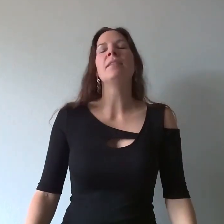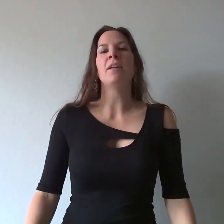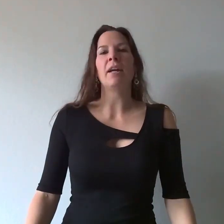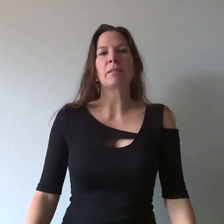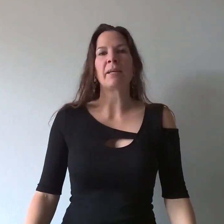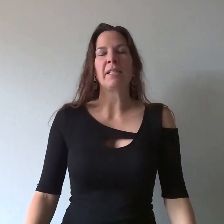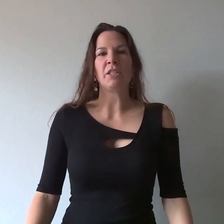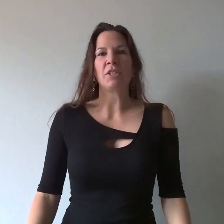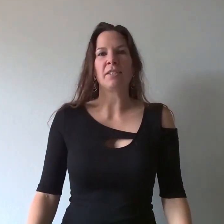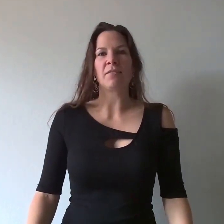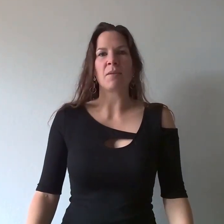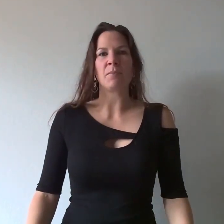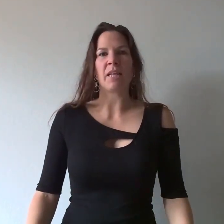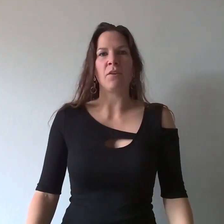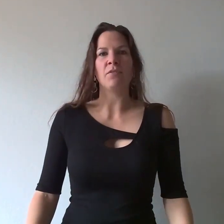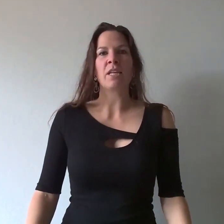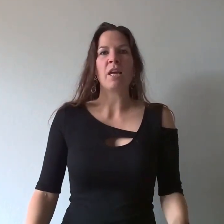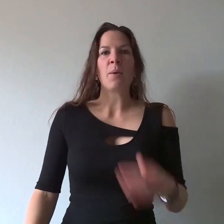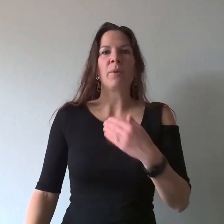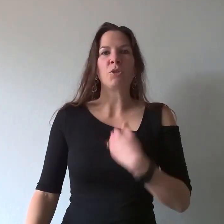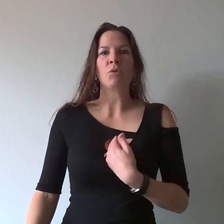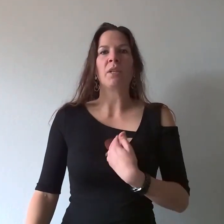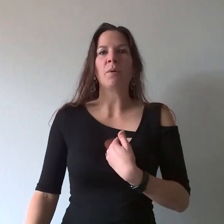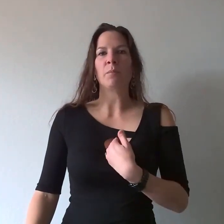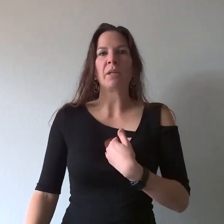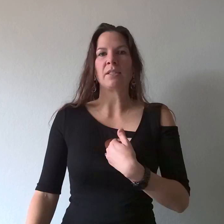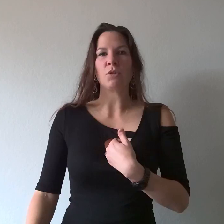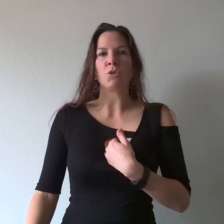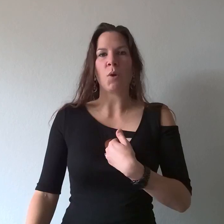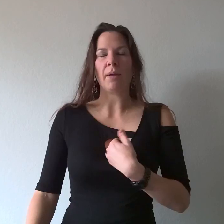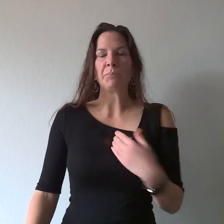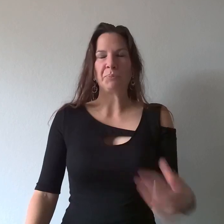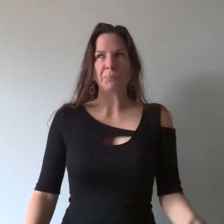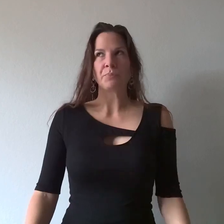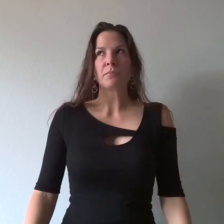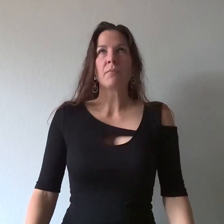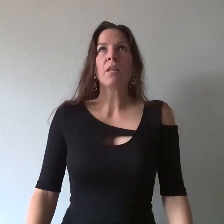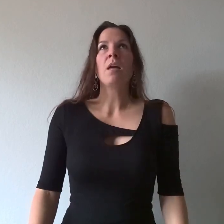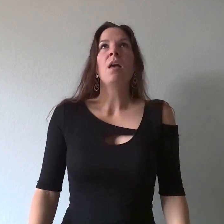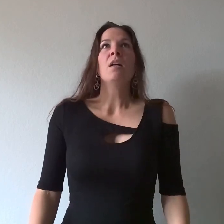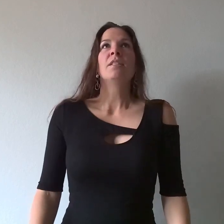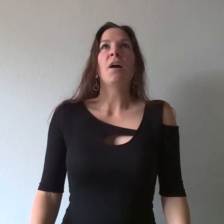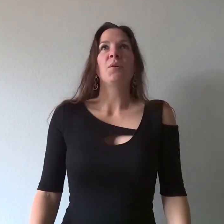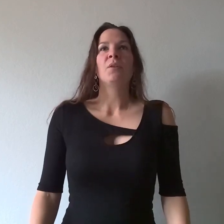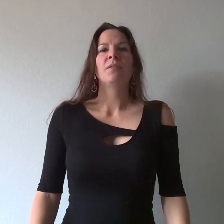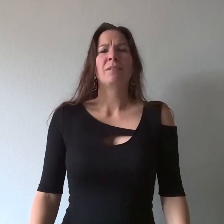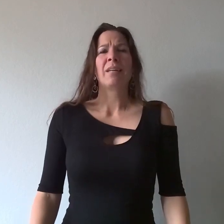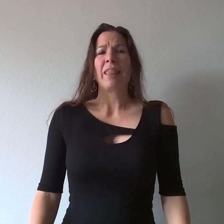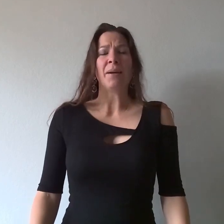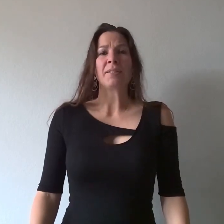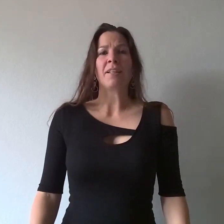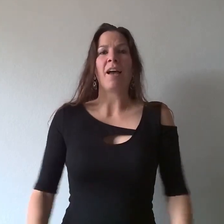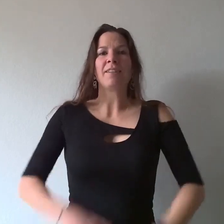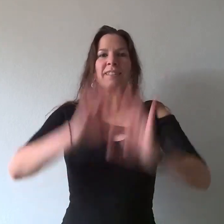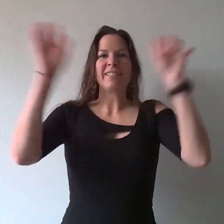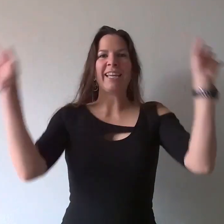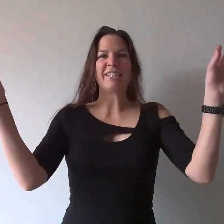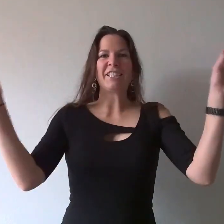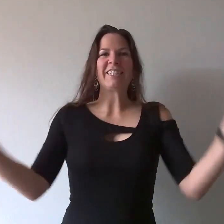their expectations of themselves but truly what brings you joy so, that was a lot tangents